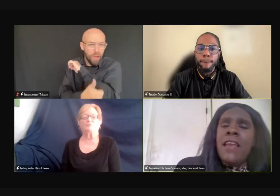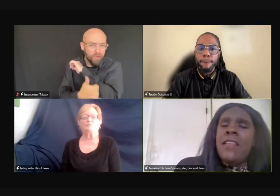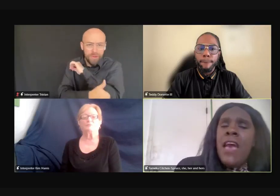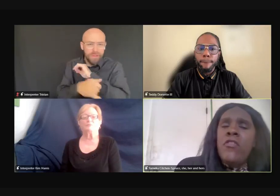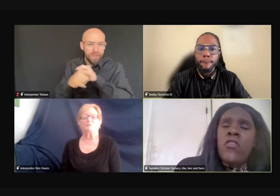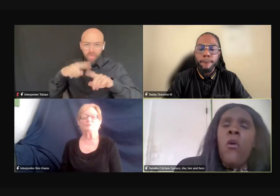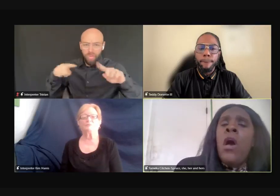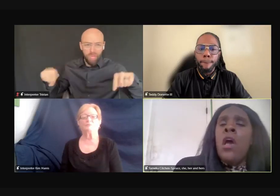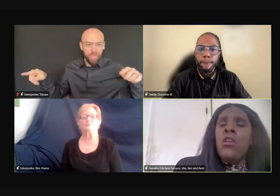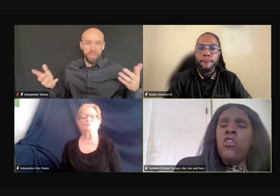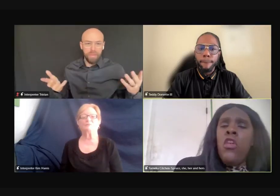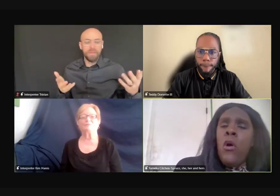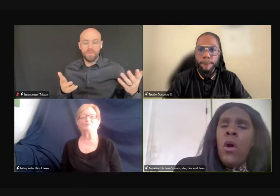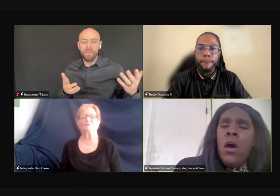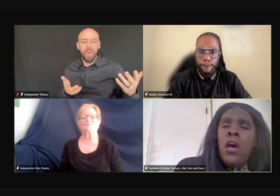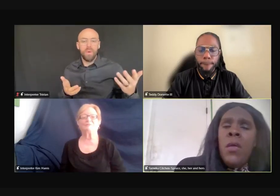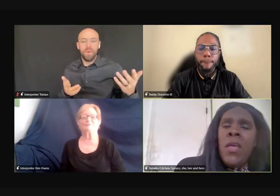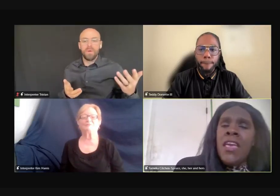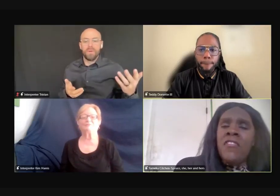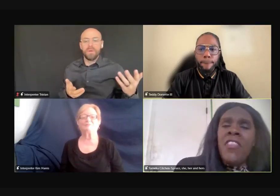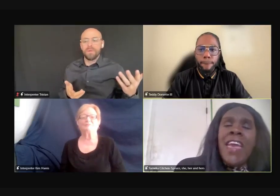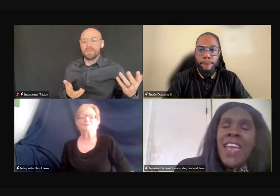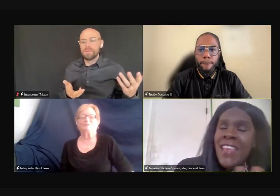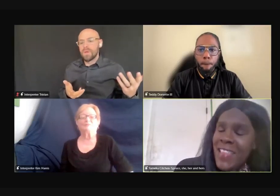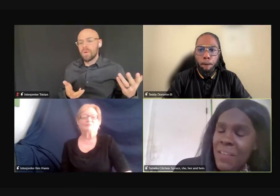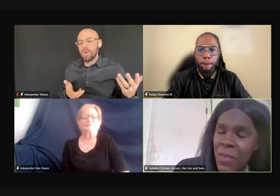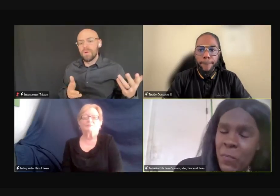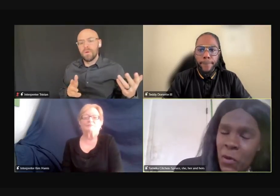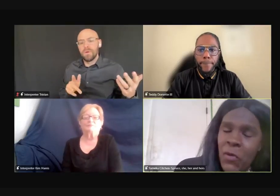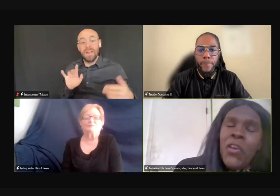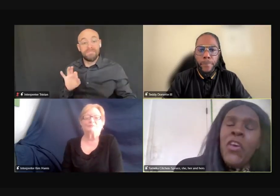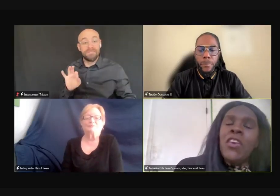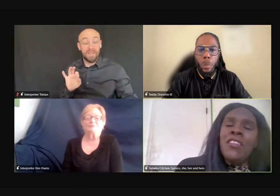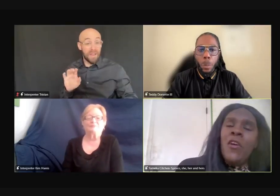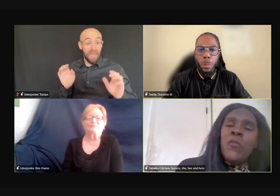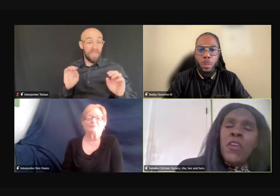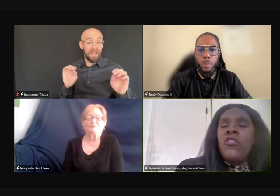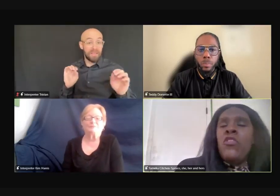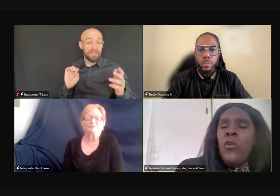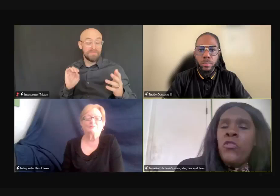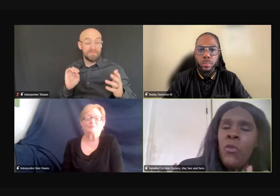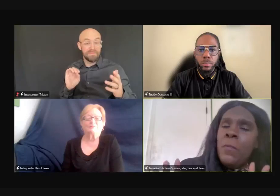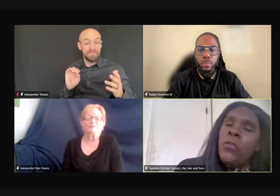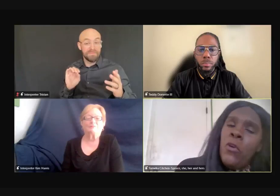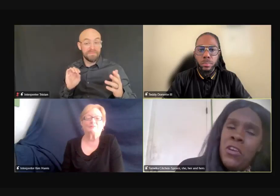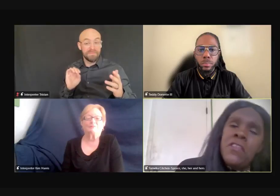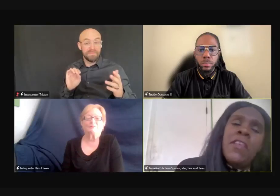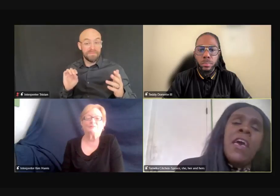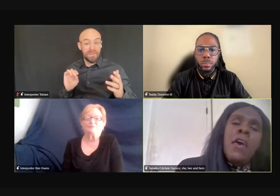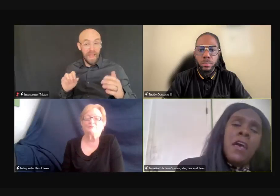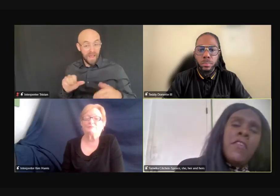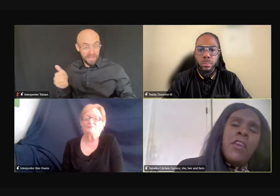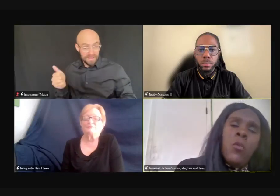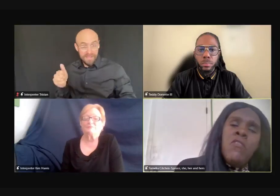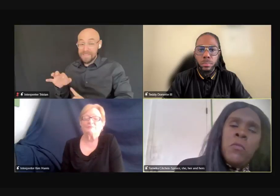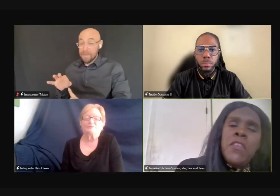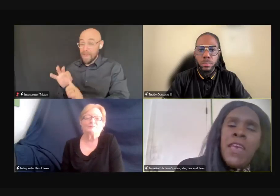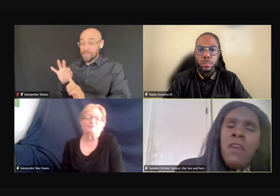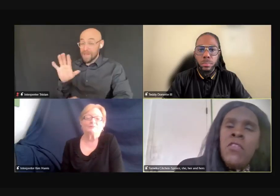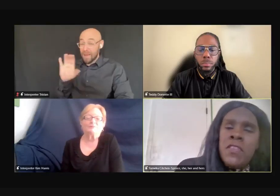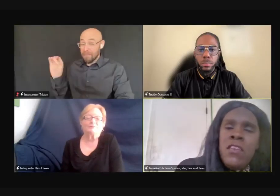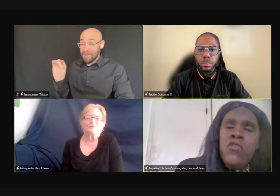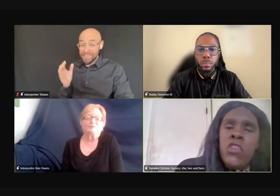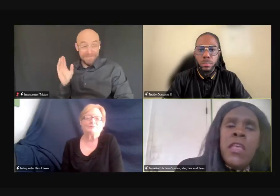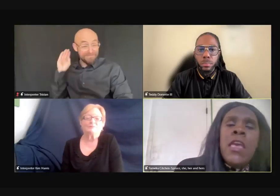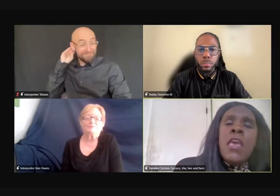things like that. So, you know, if not anything, people, you know, especially those who are employers, take away from